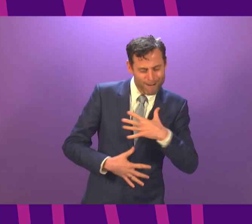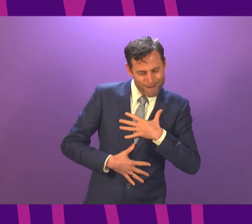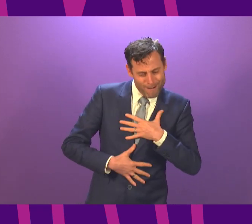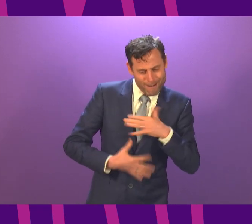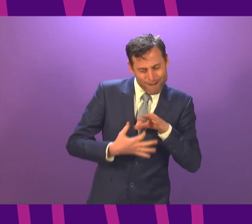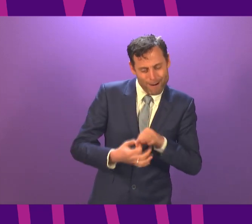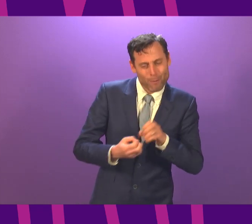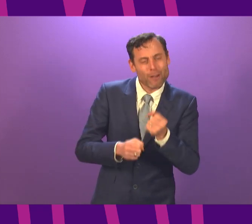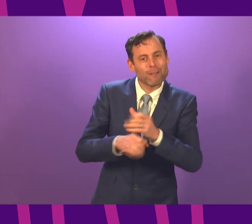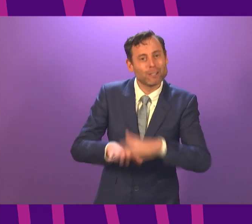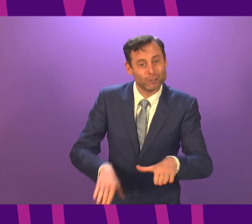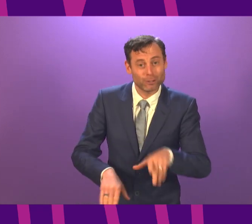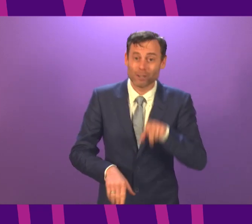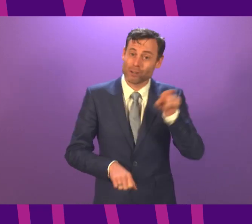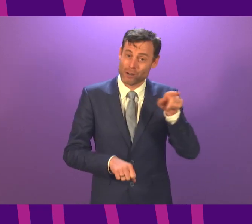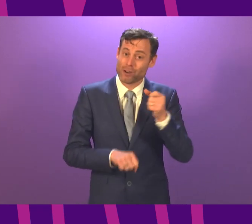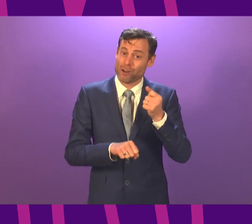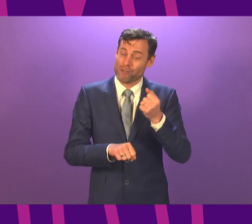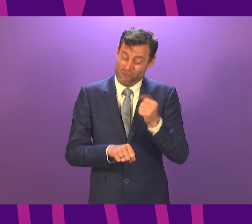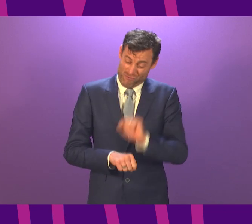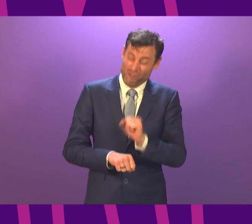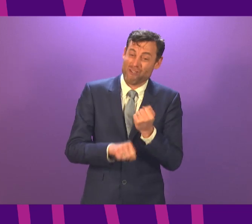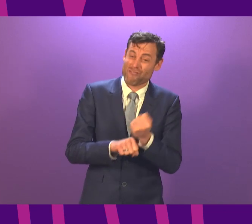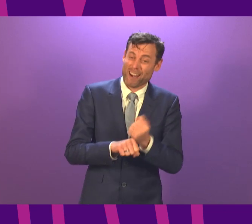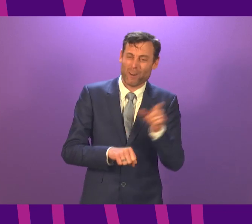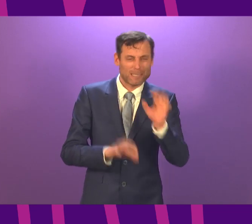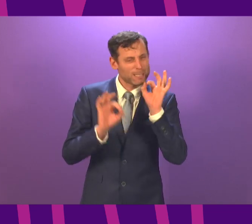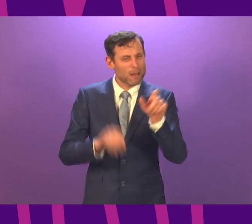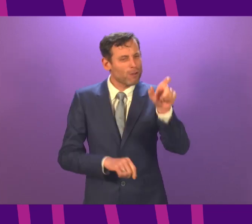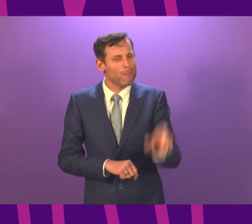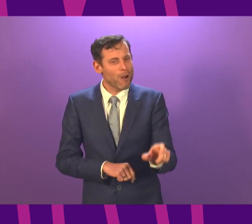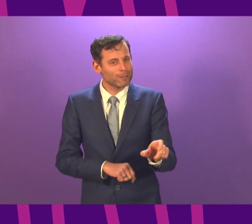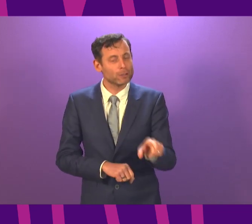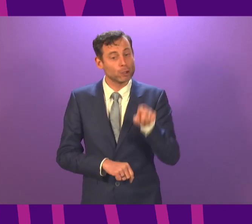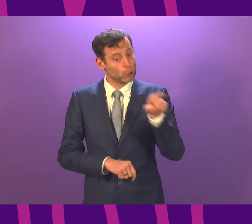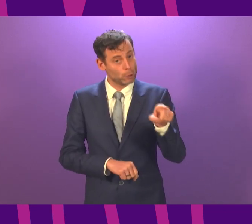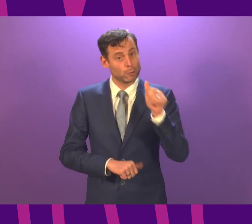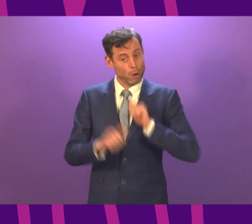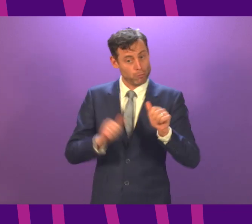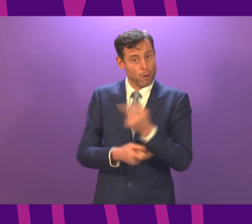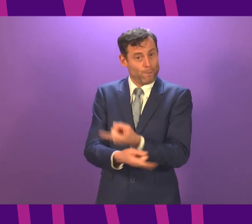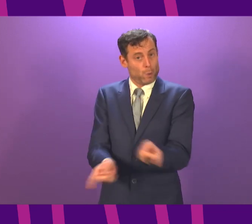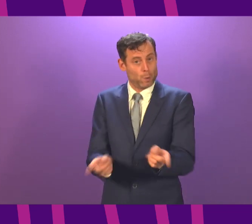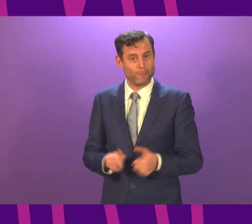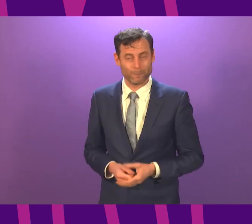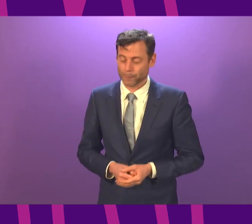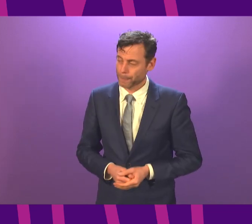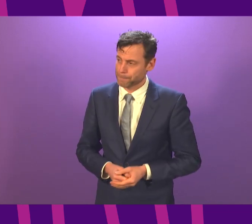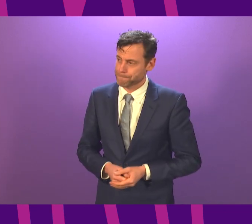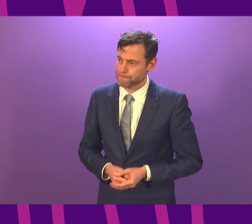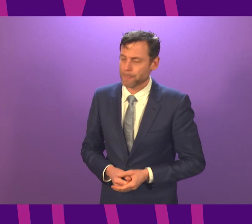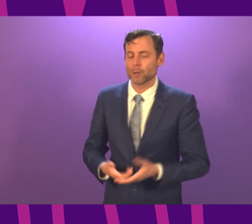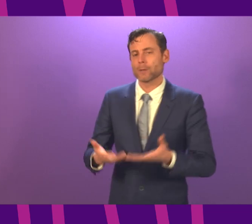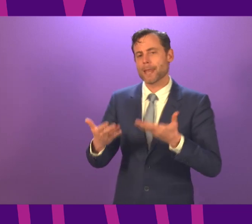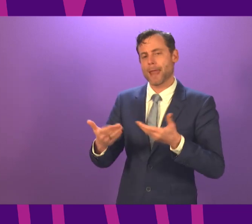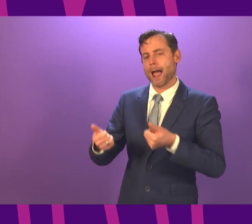was a very special person and she was extremely proud of all of you. Signing officer, let me turn